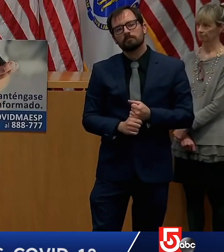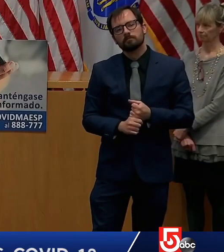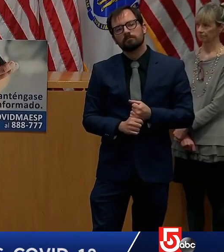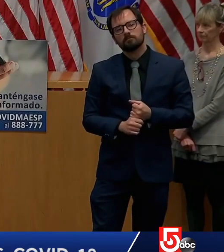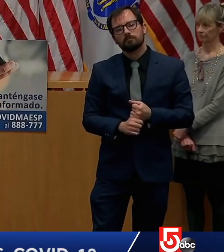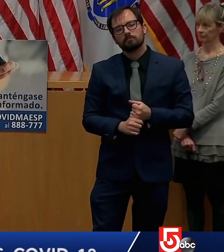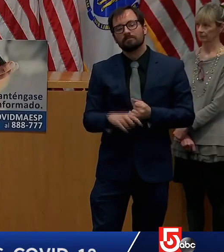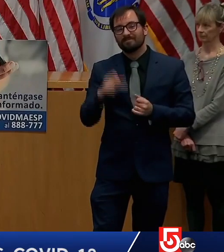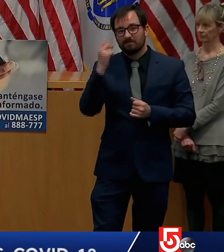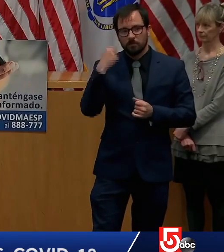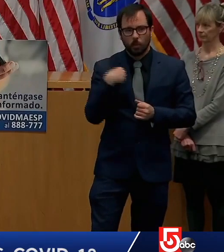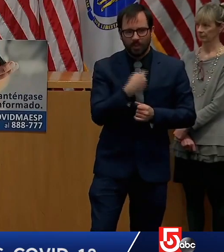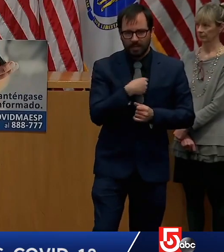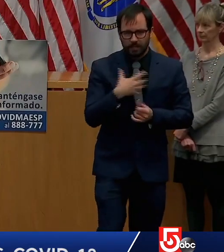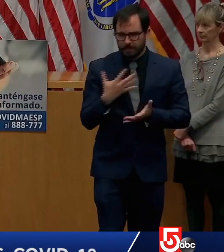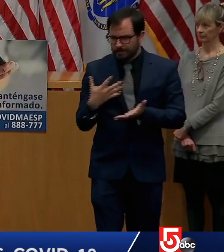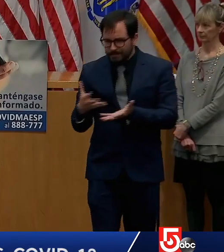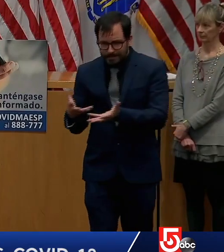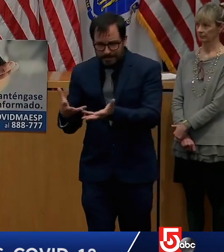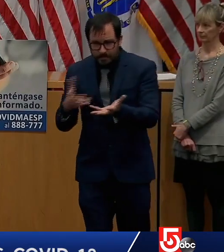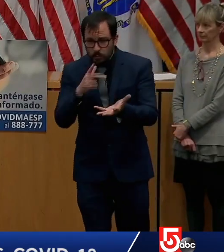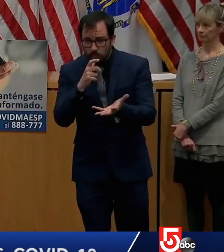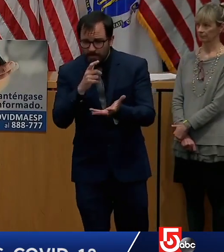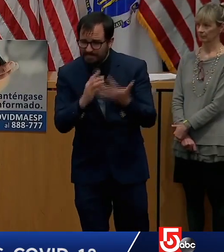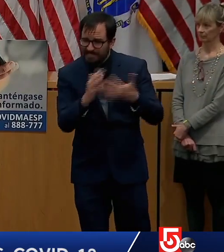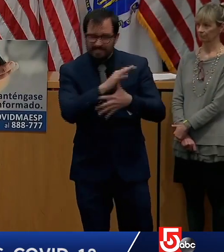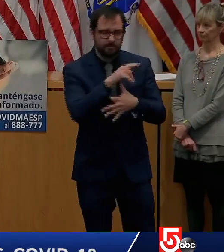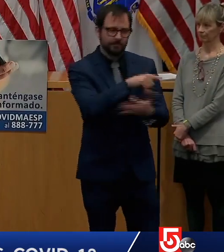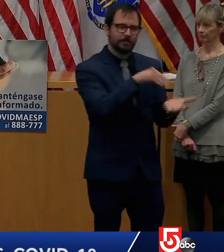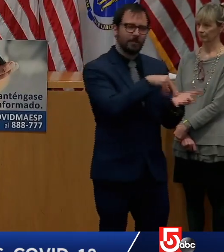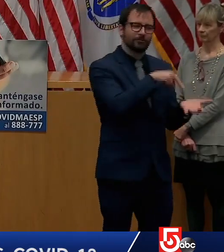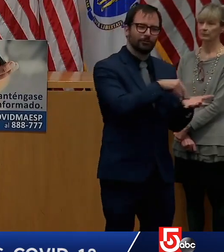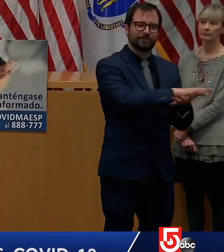back. Commissioner, will the new guidance or anything? I'm sorry. He was next.